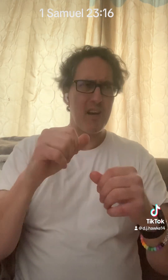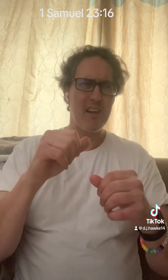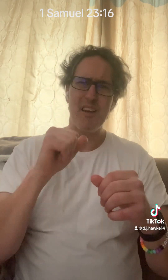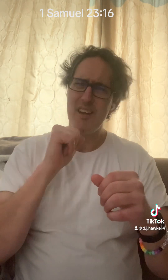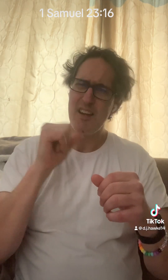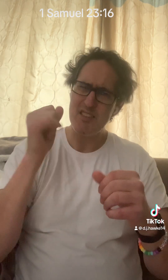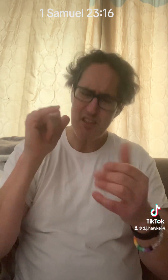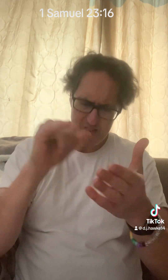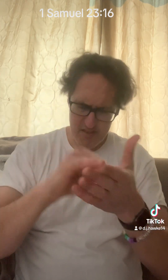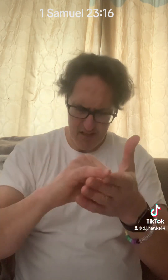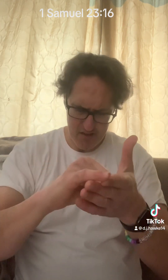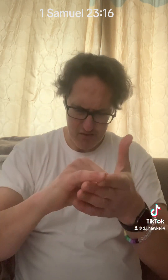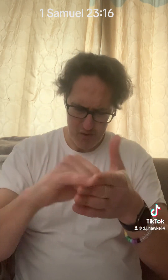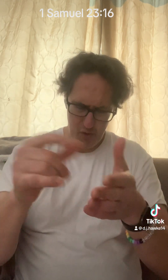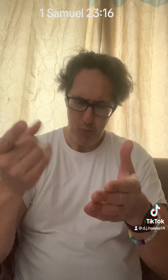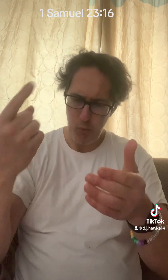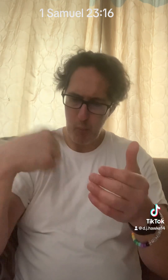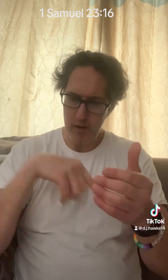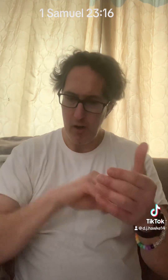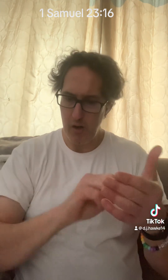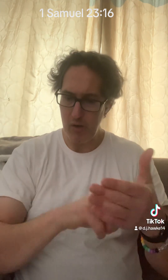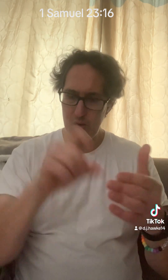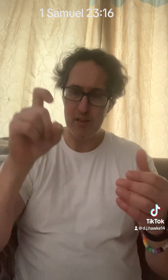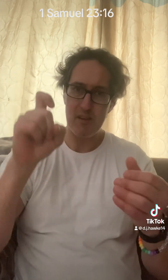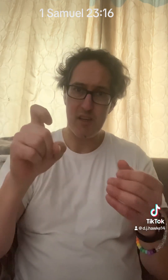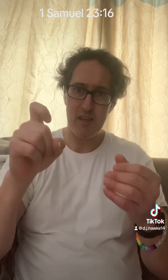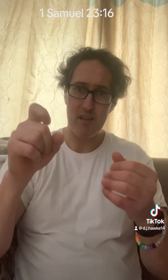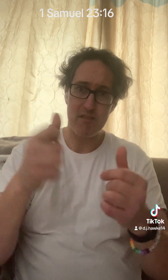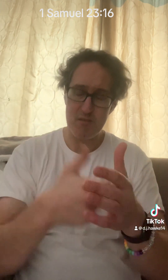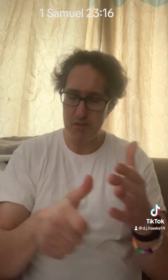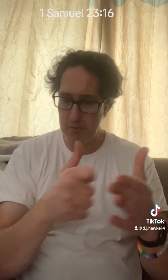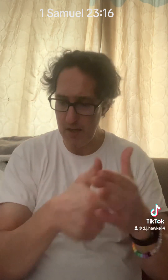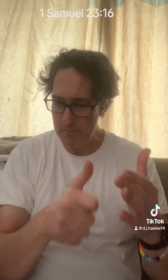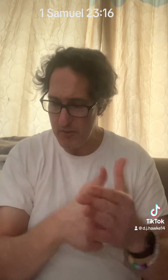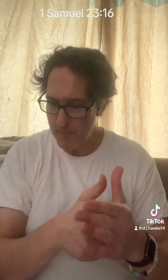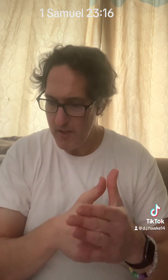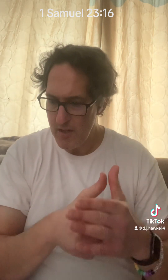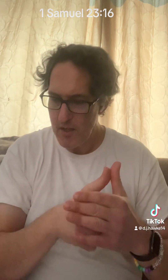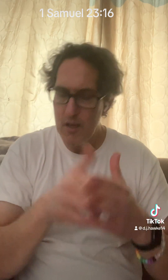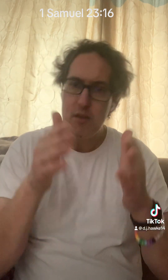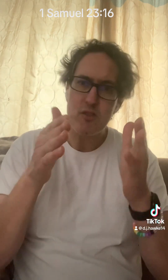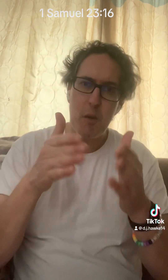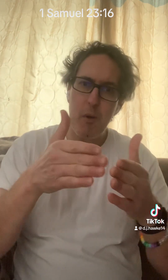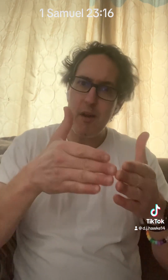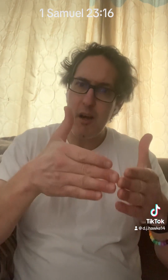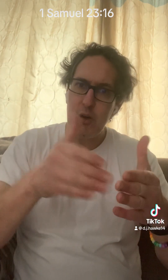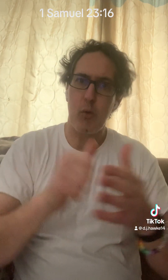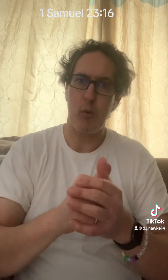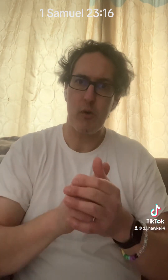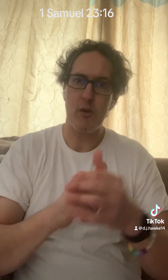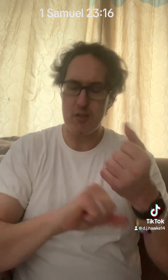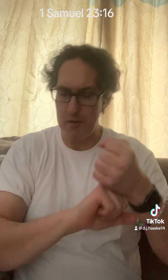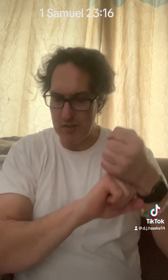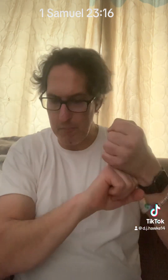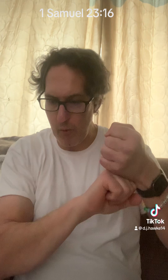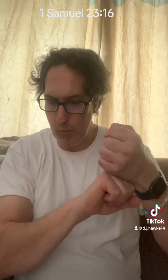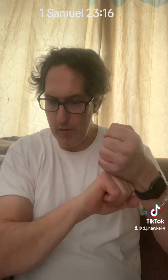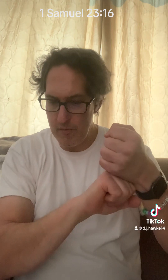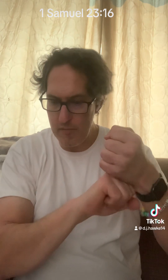Isn't that what we all need sometimes? Someone in our corner, space-apportive,